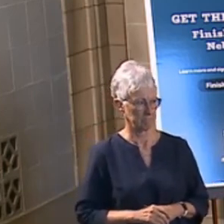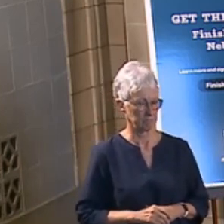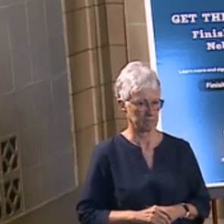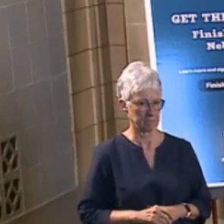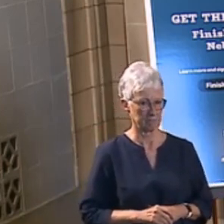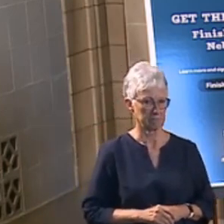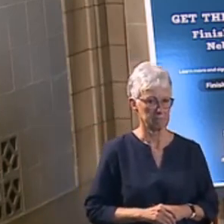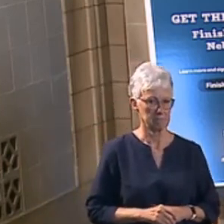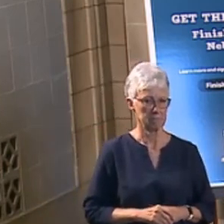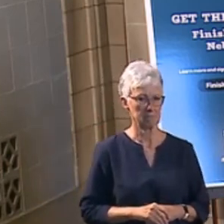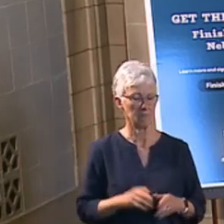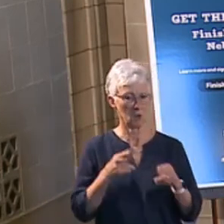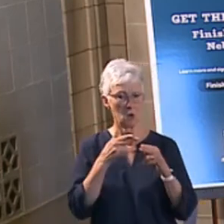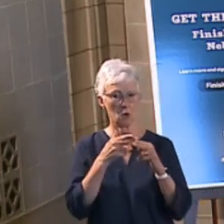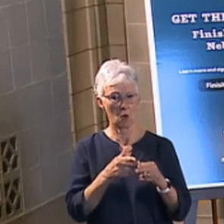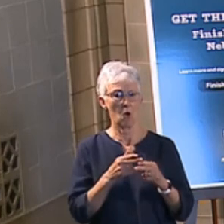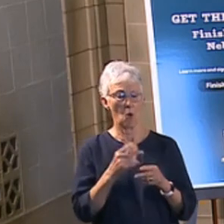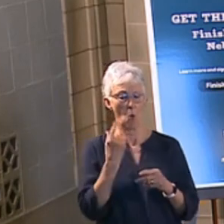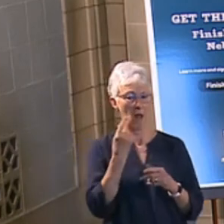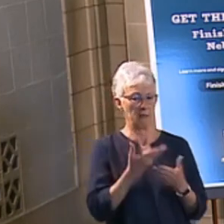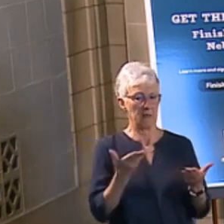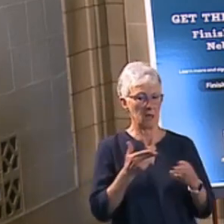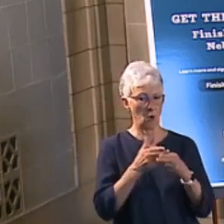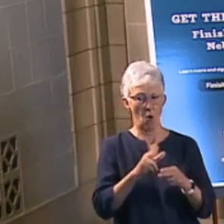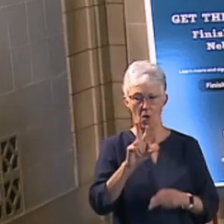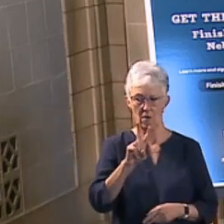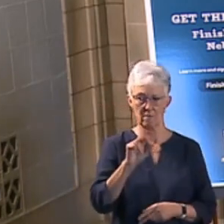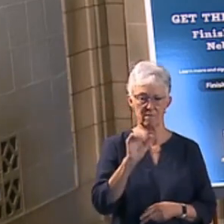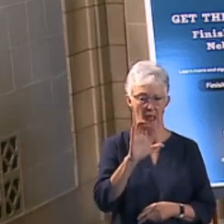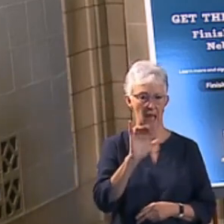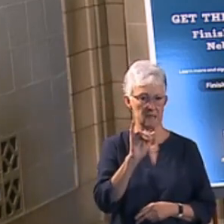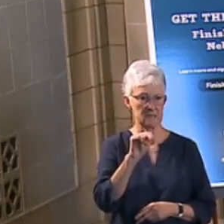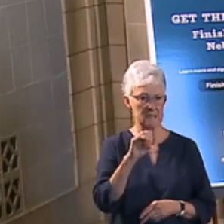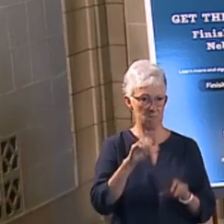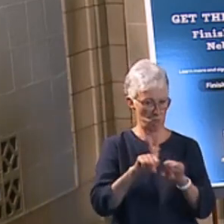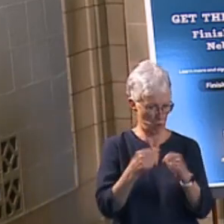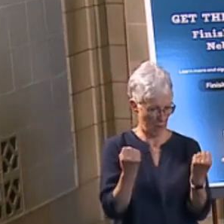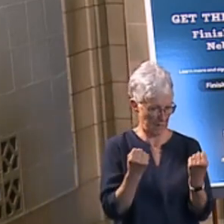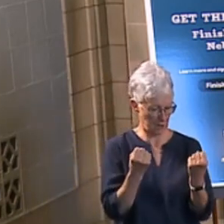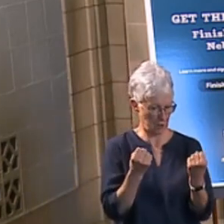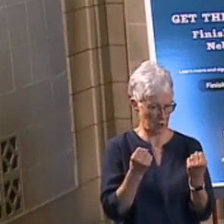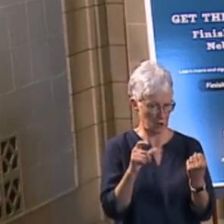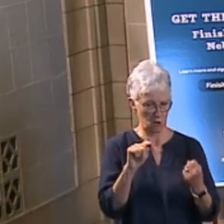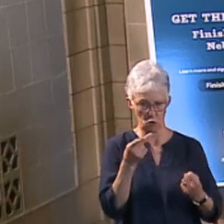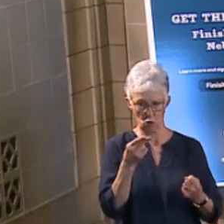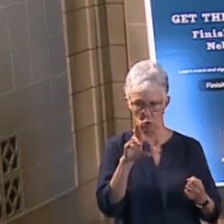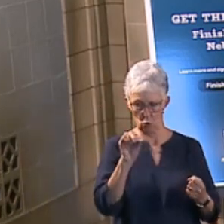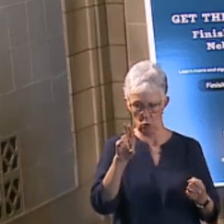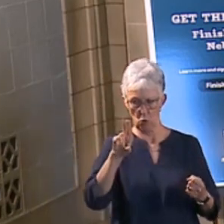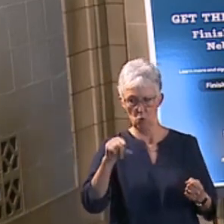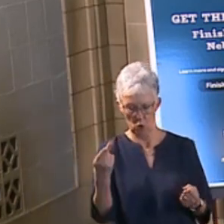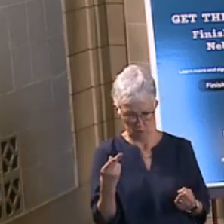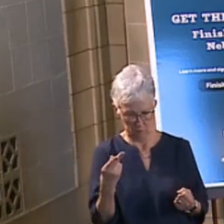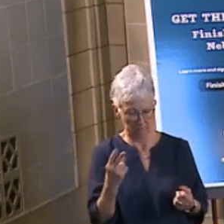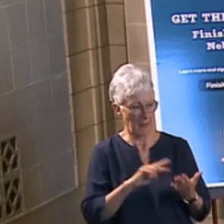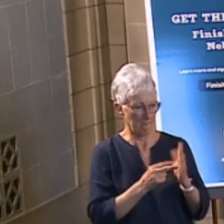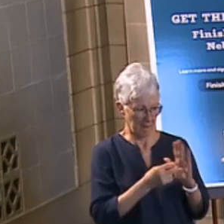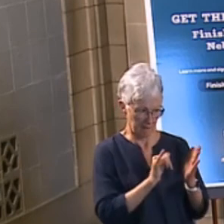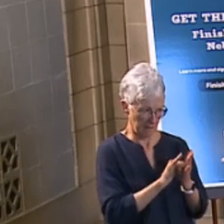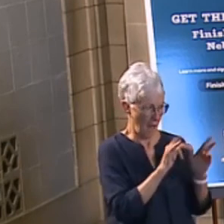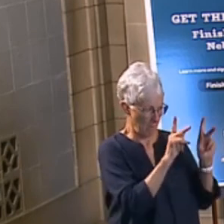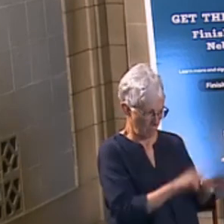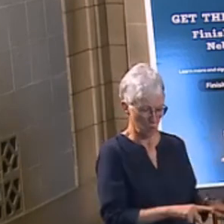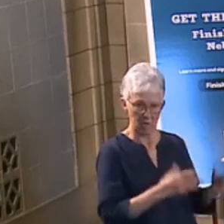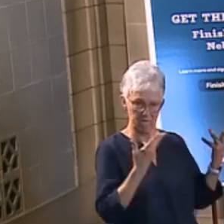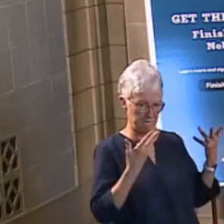a thing as called a vaccine breakthrough. So a vaccine breakthrough would be somebody that's defined as fully vaccinated, which means they've been